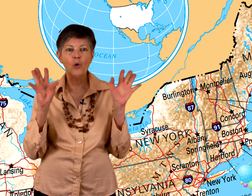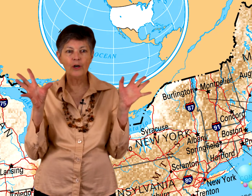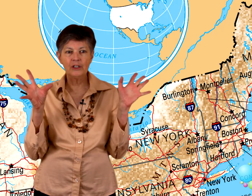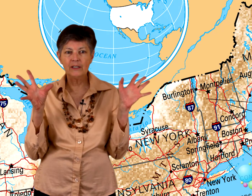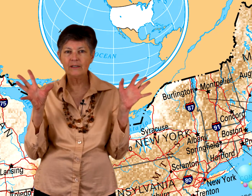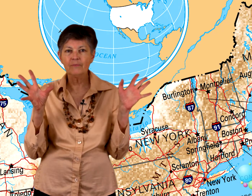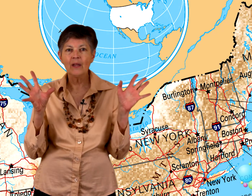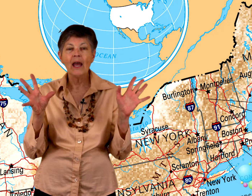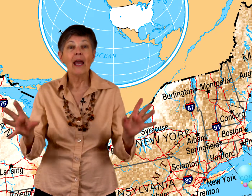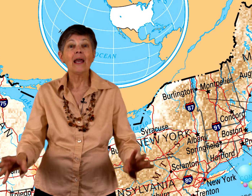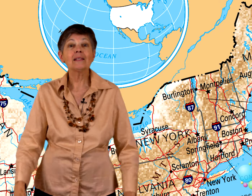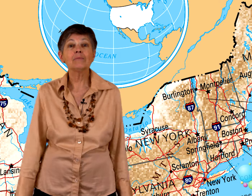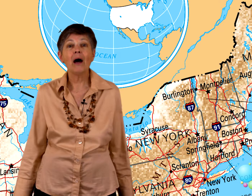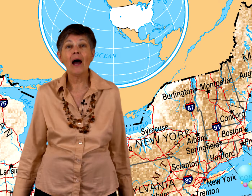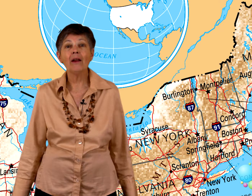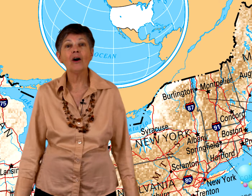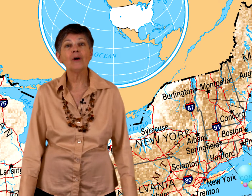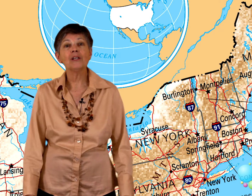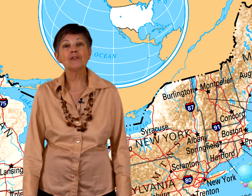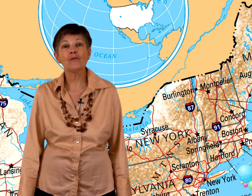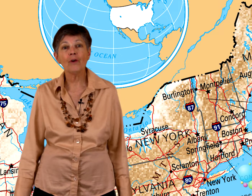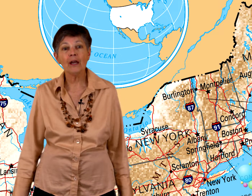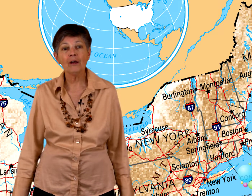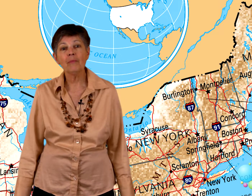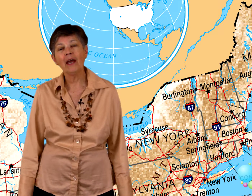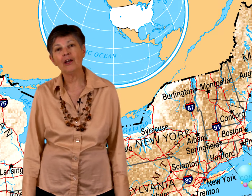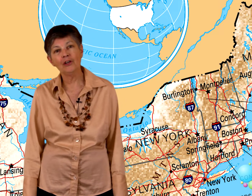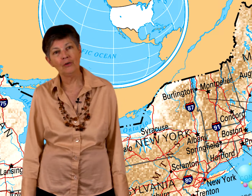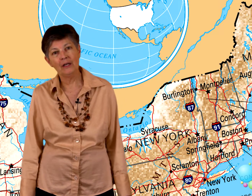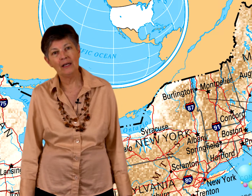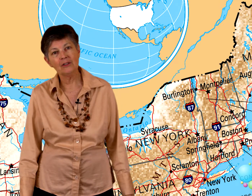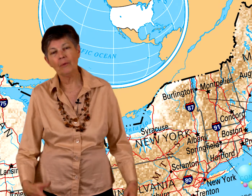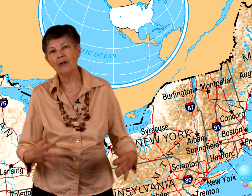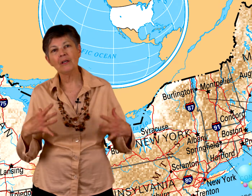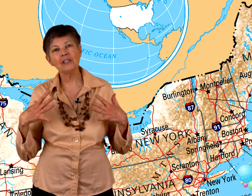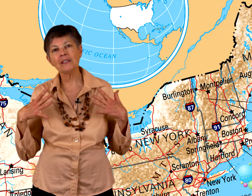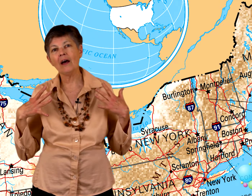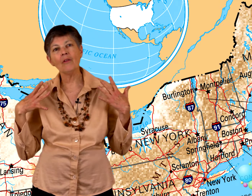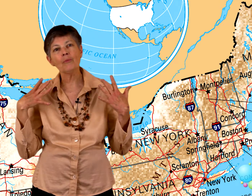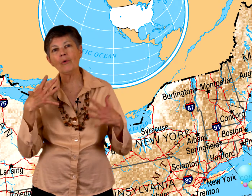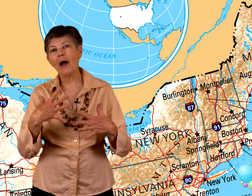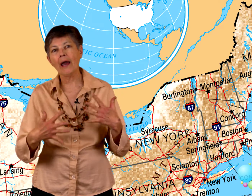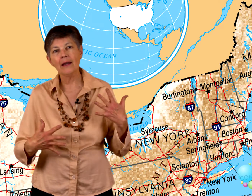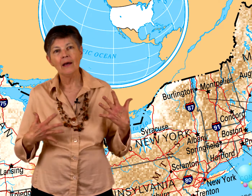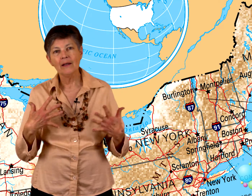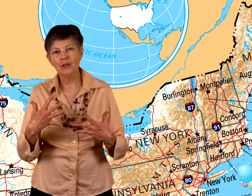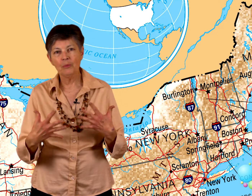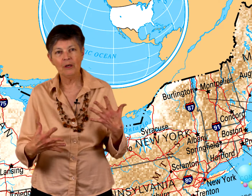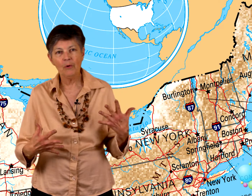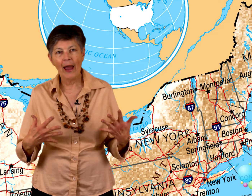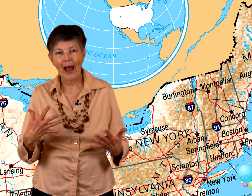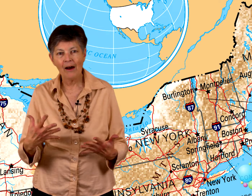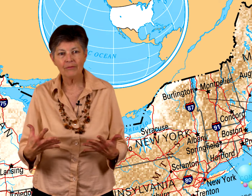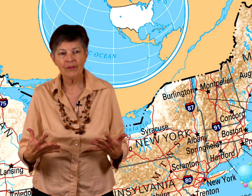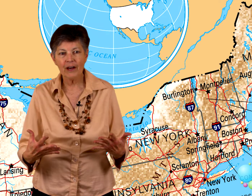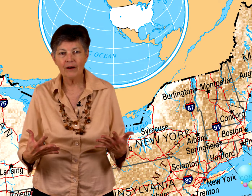gorgeous. Its motto is freedom and unity. So I mean you can just tell the pride that the people have there.